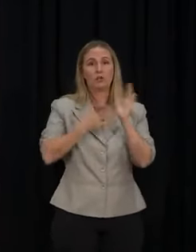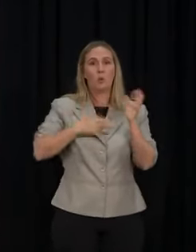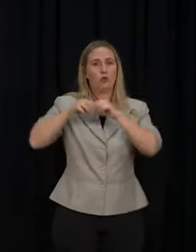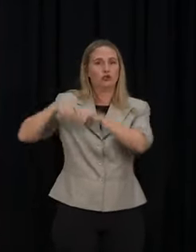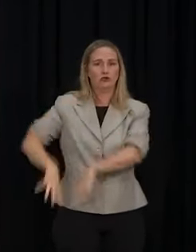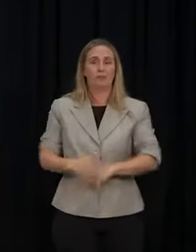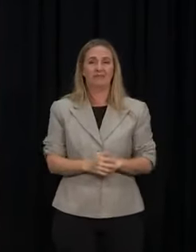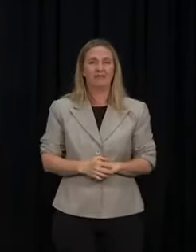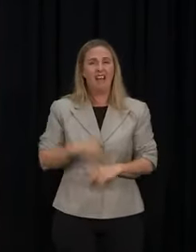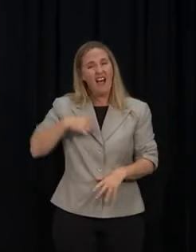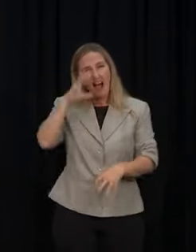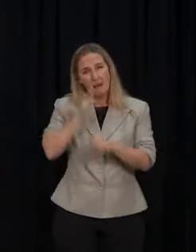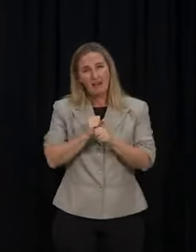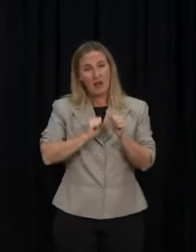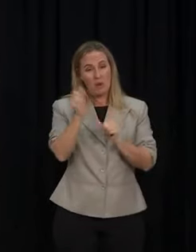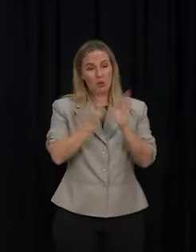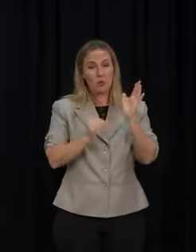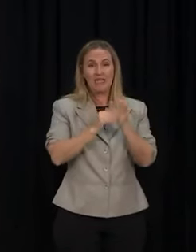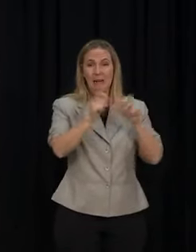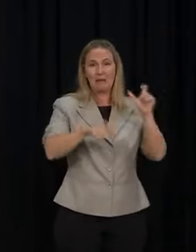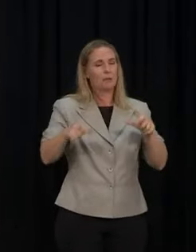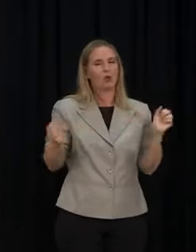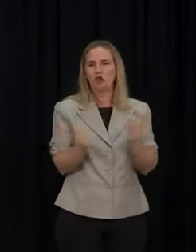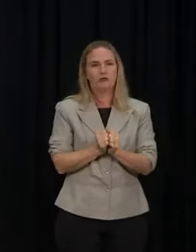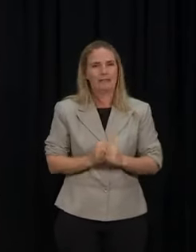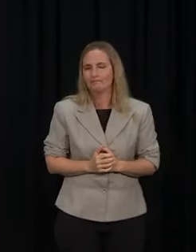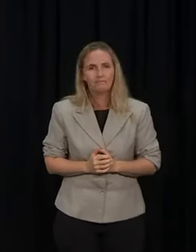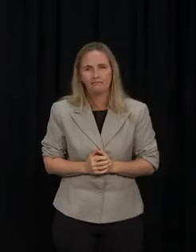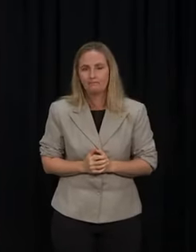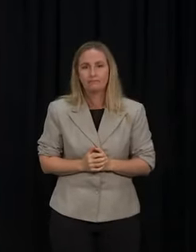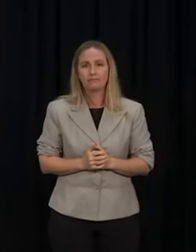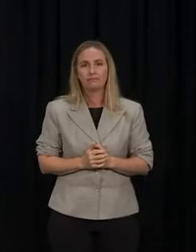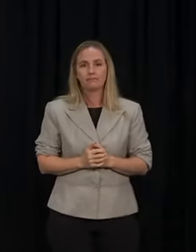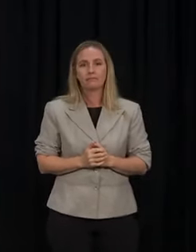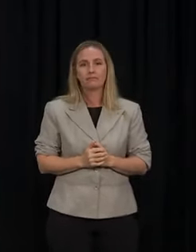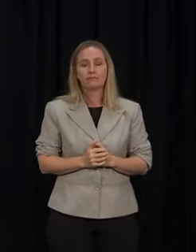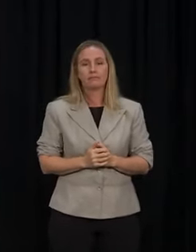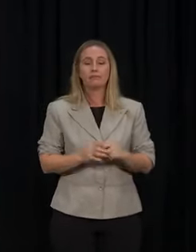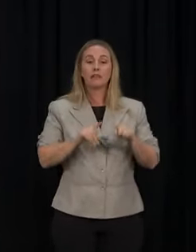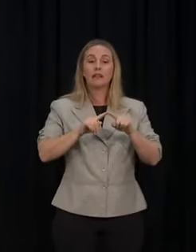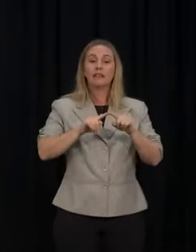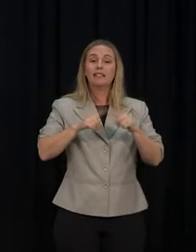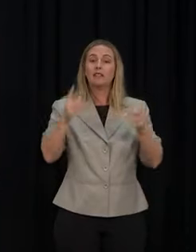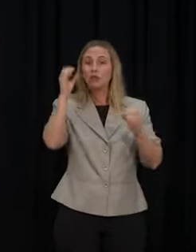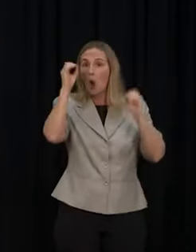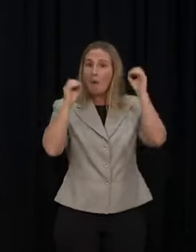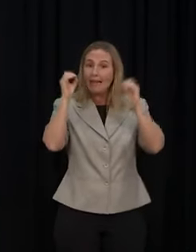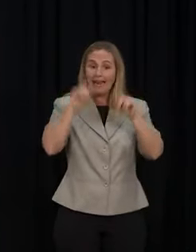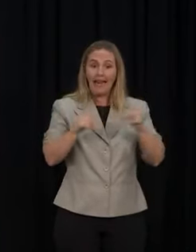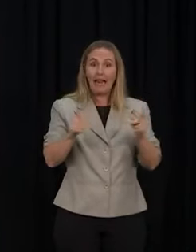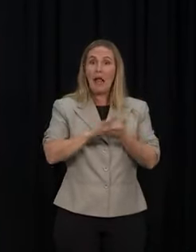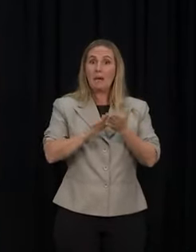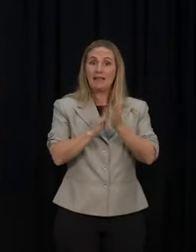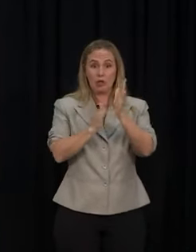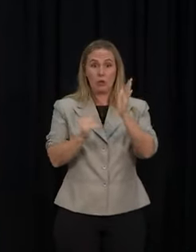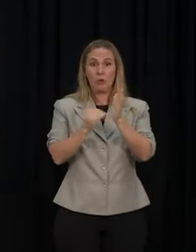majority of New Zealanders would disagree with that. I do not for a moment think that differences in opinion mean that we are divided